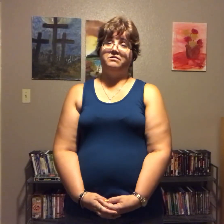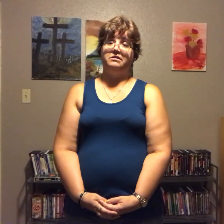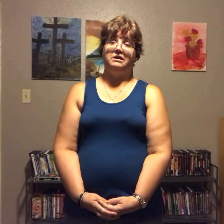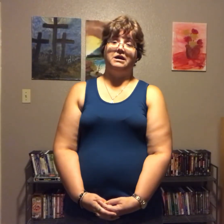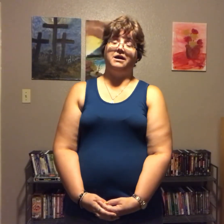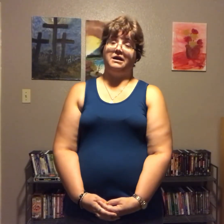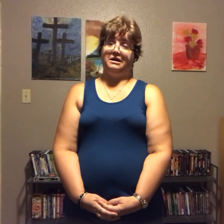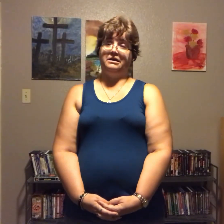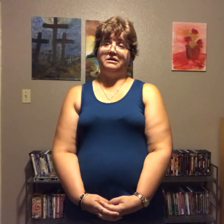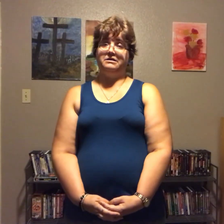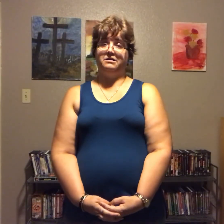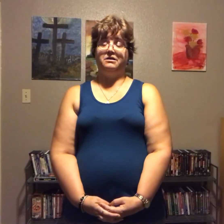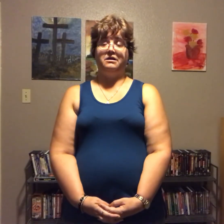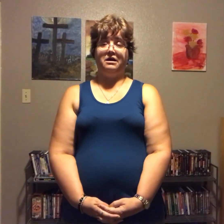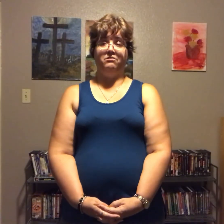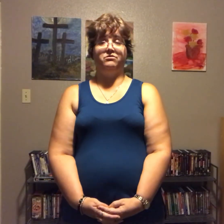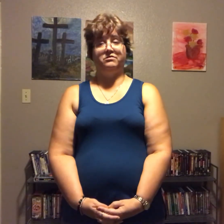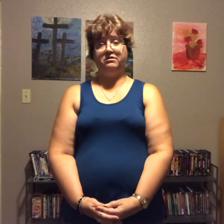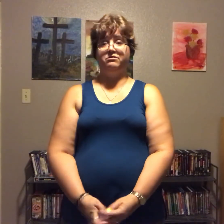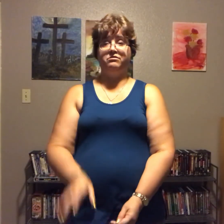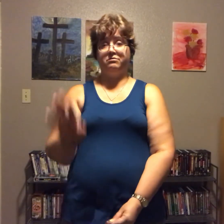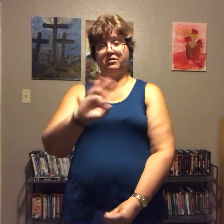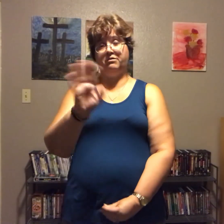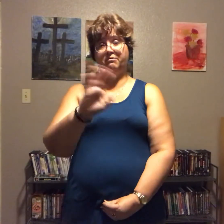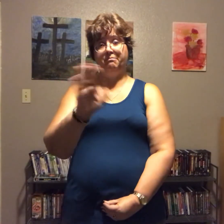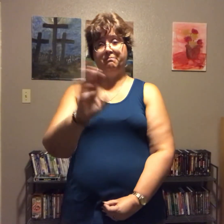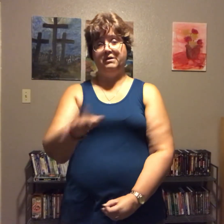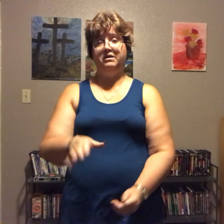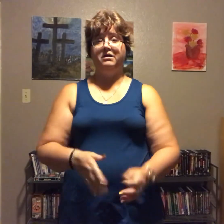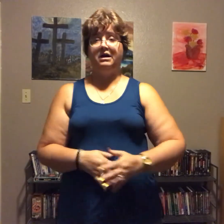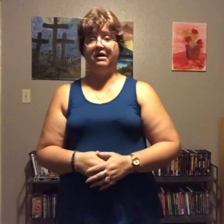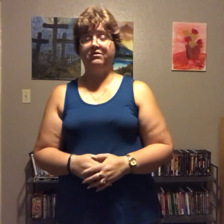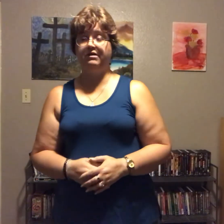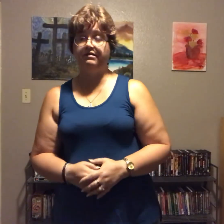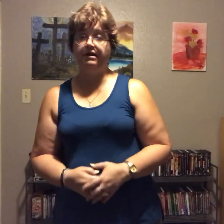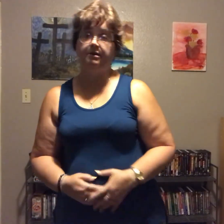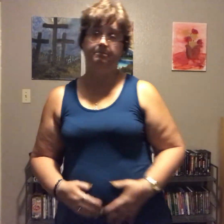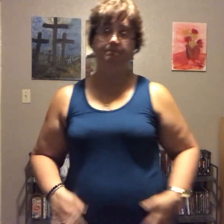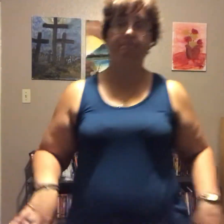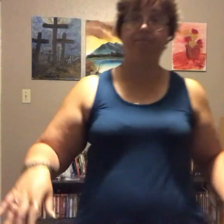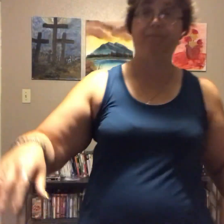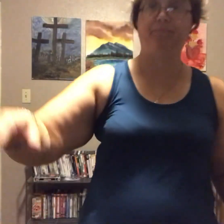and I will see yous tomorrow have a great day so